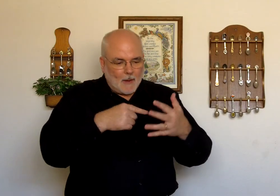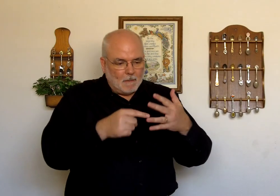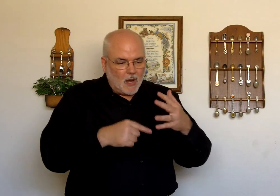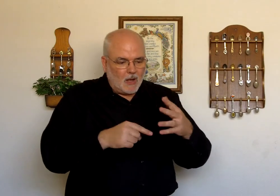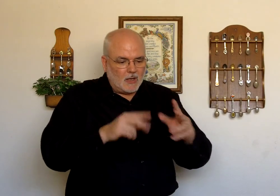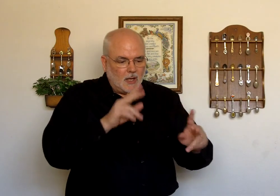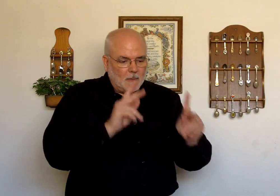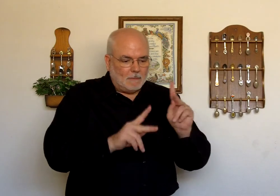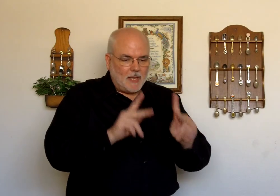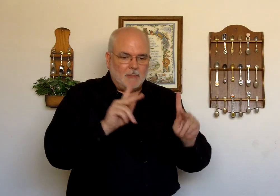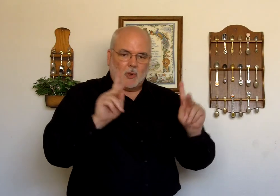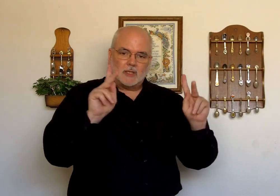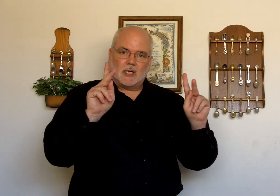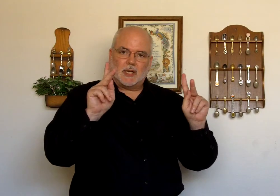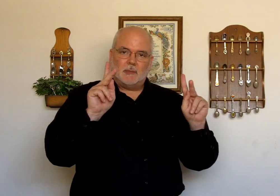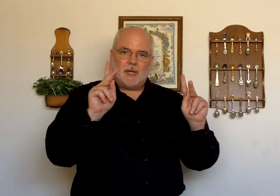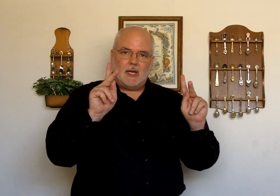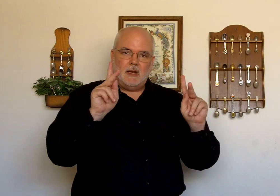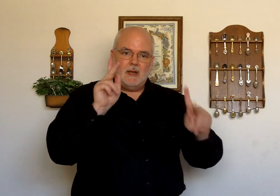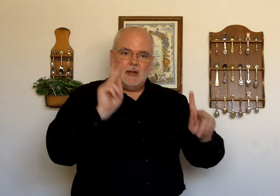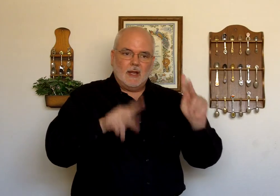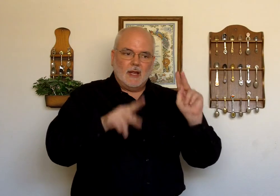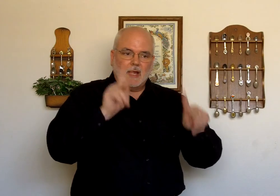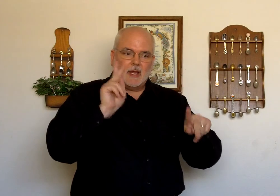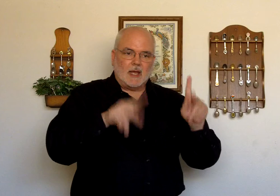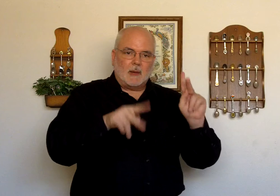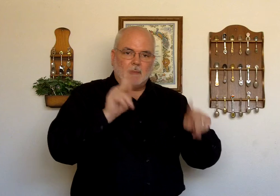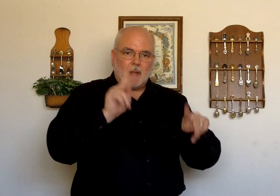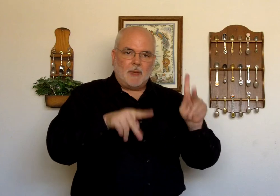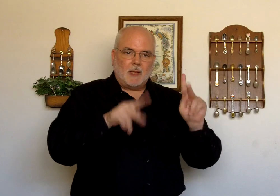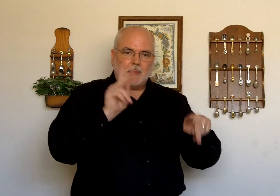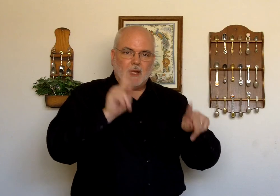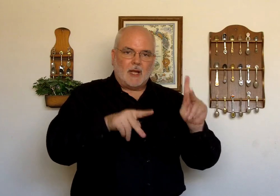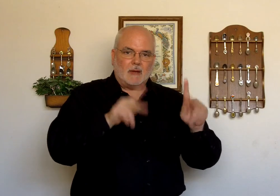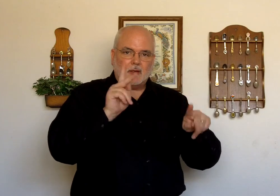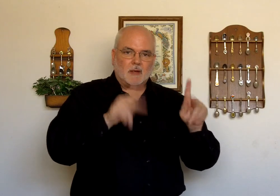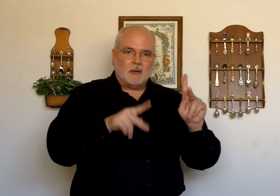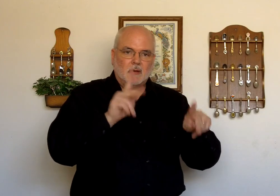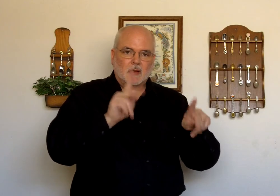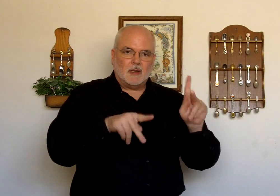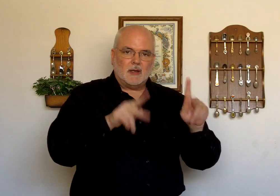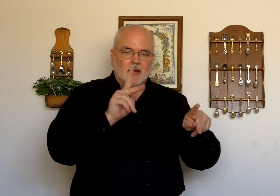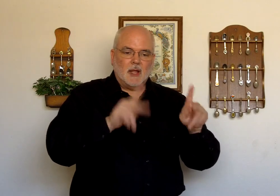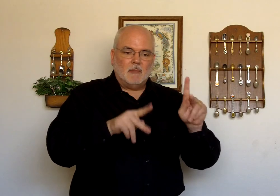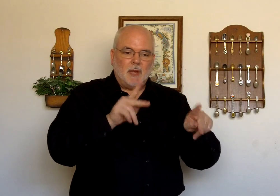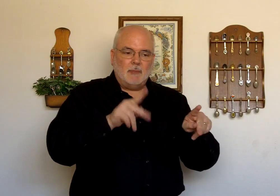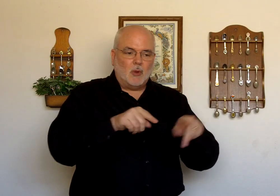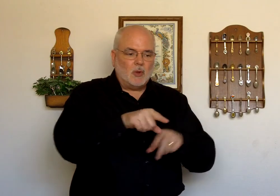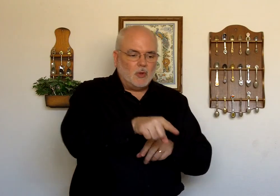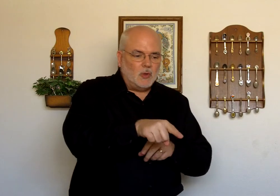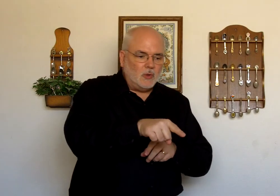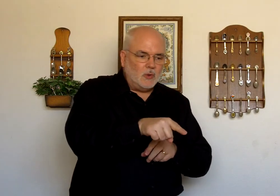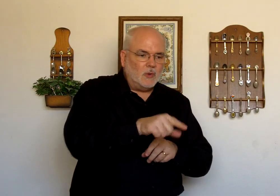Among. People. It's the letter P. Kind of popping up and down. People. You.